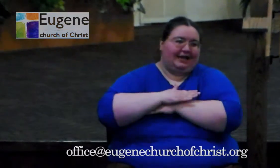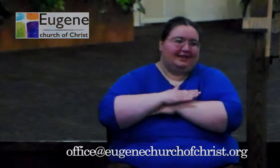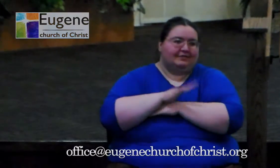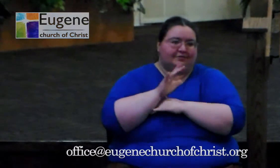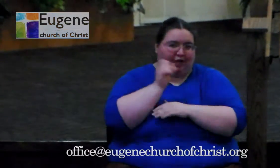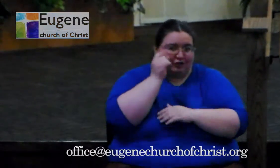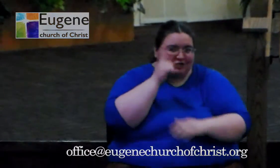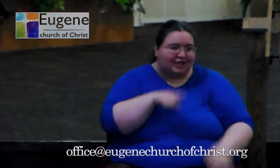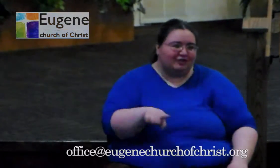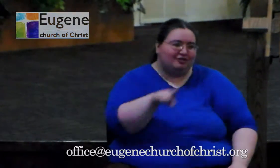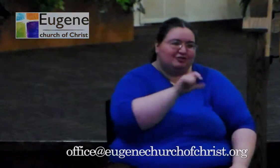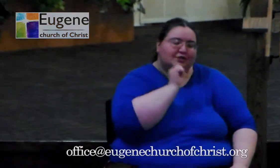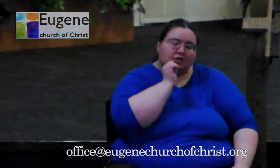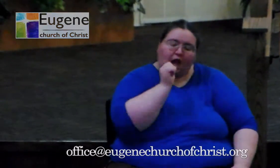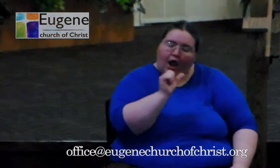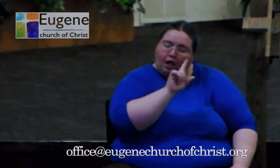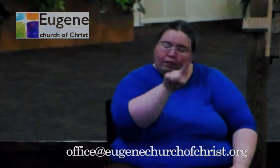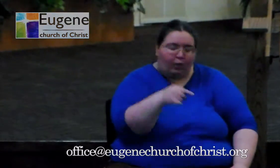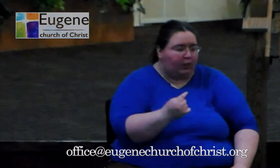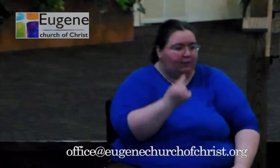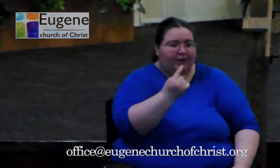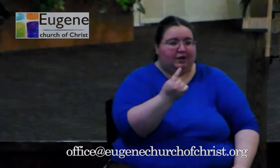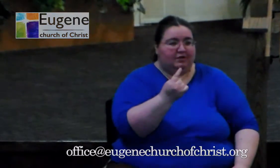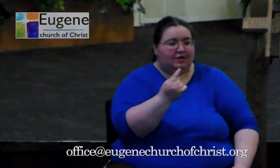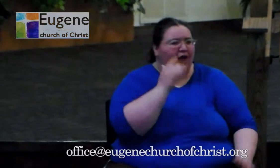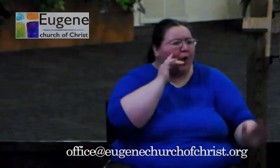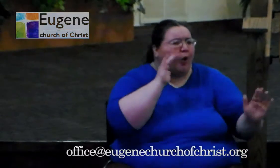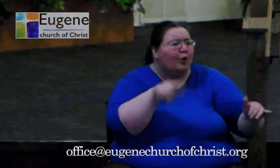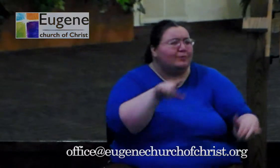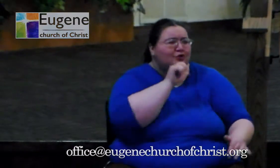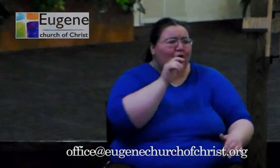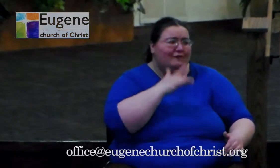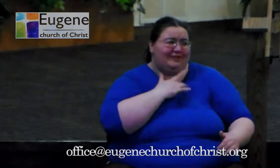guilt trip, because if it's a guilt trip, it's a guilt trip about 95% of Christians need to hear.